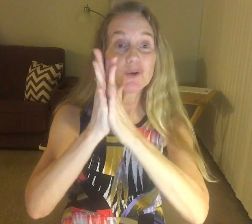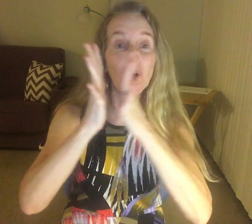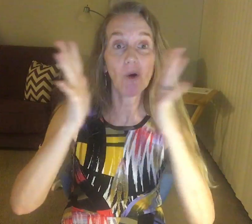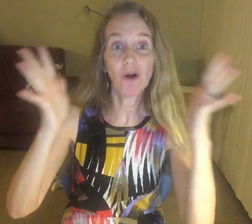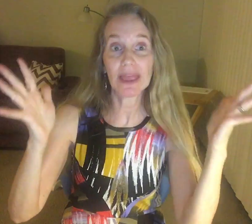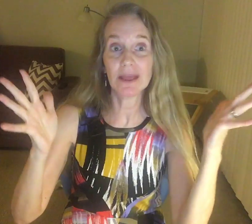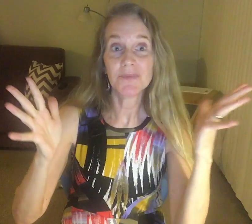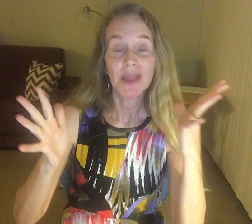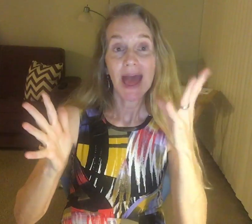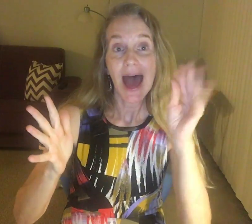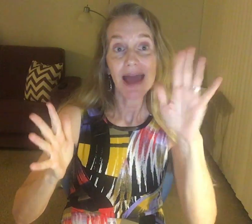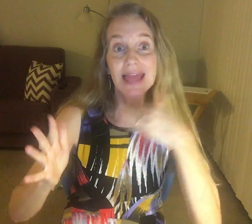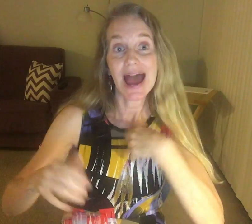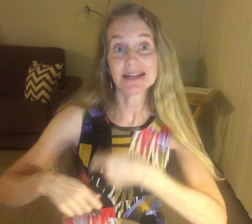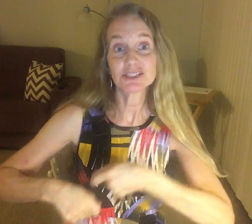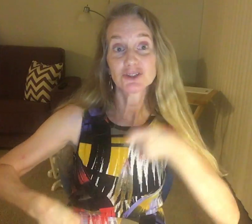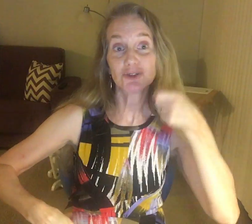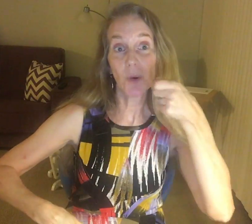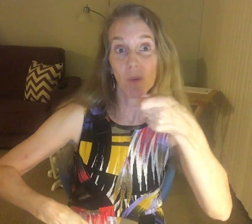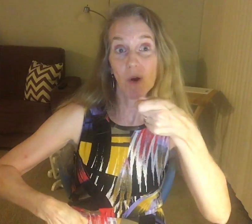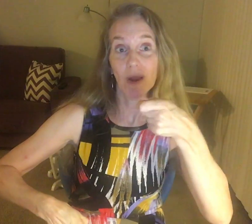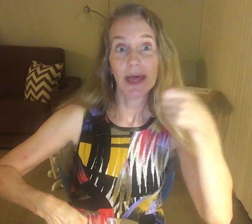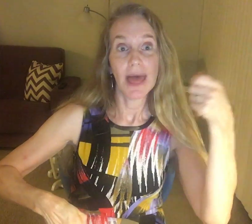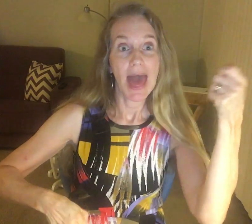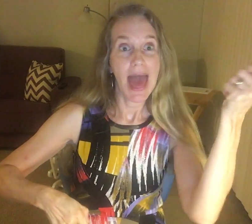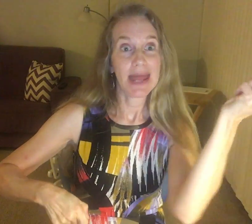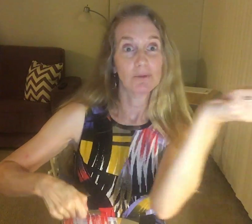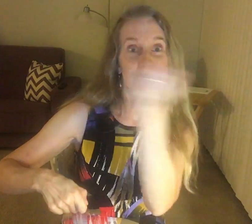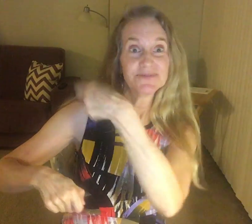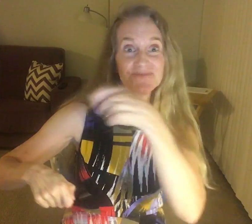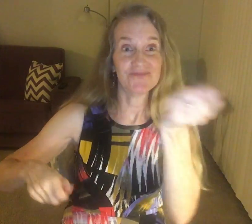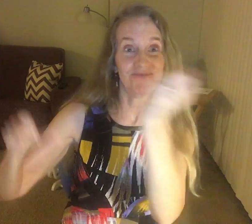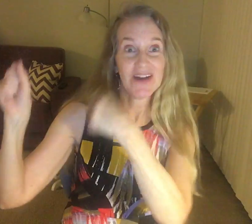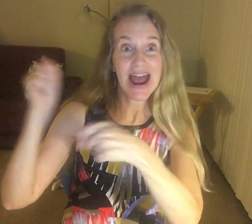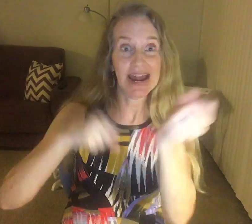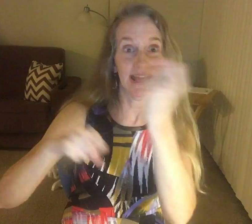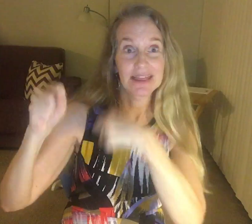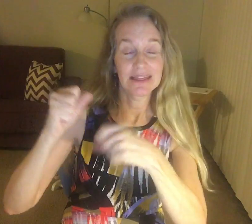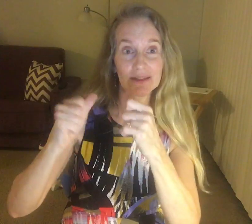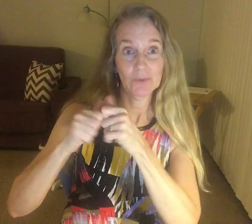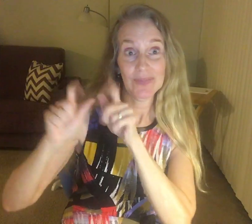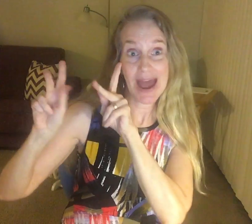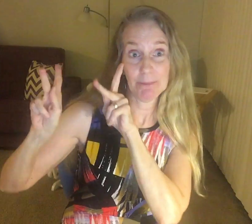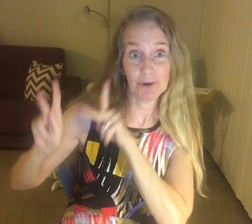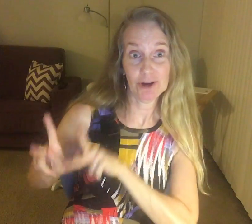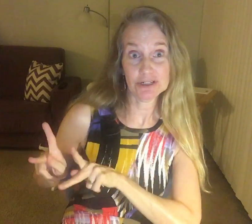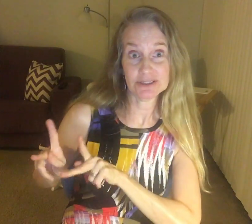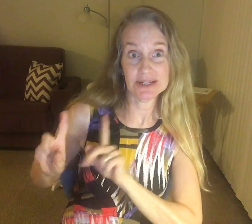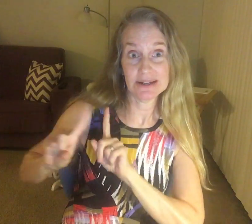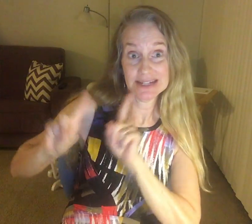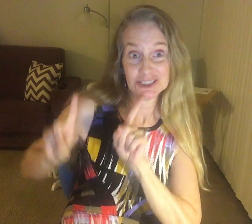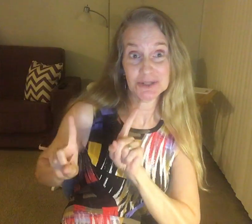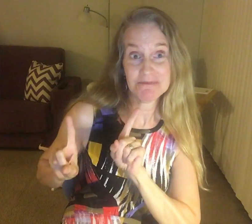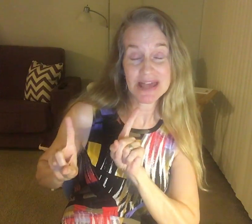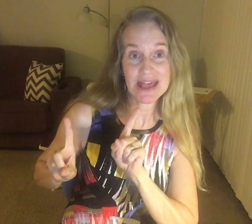glory. And he had a sword. And he was fighting without prejudice. looked at me.